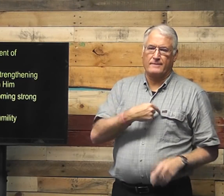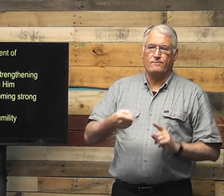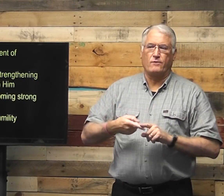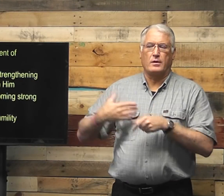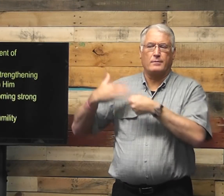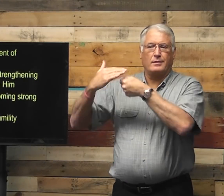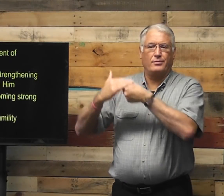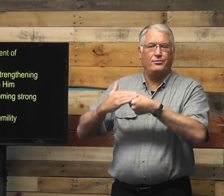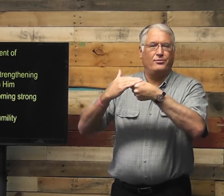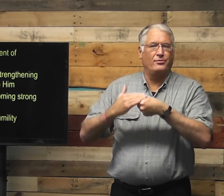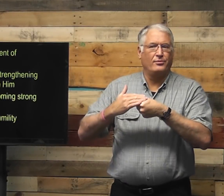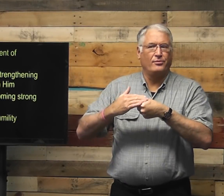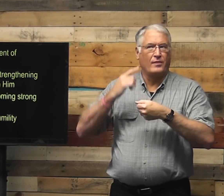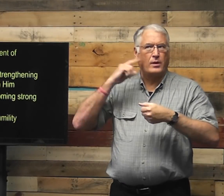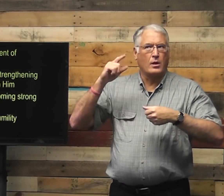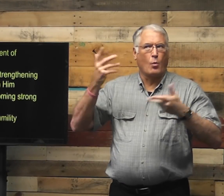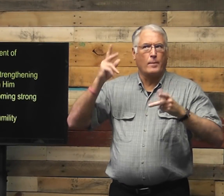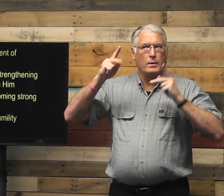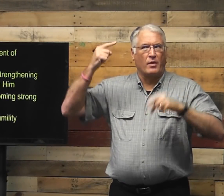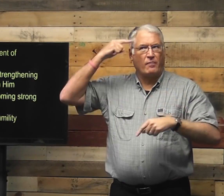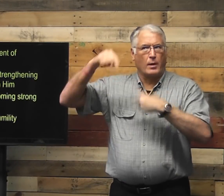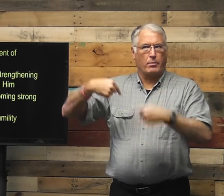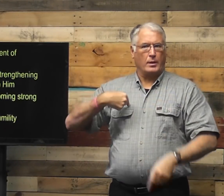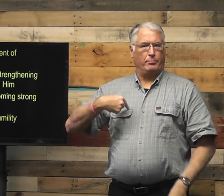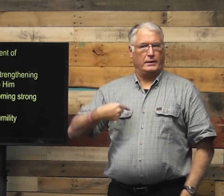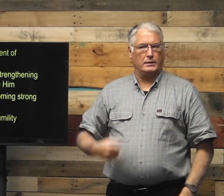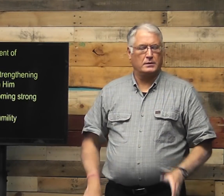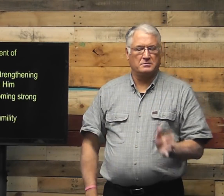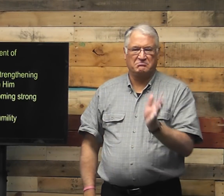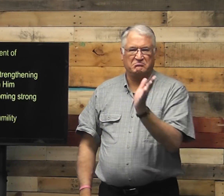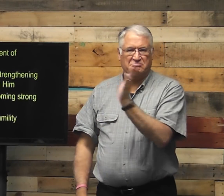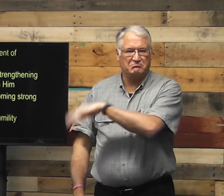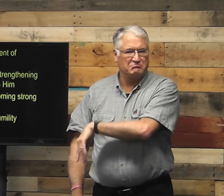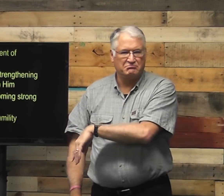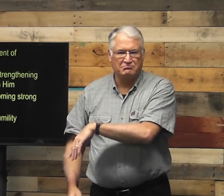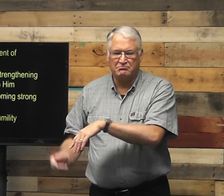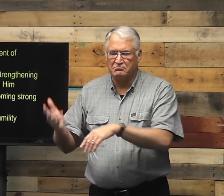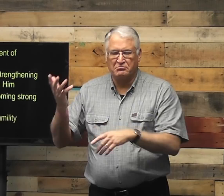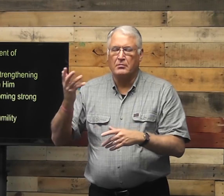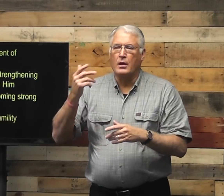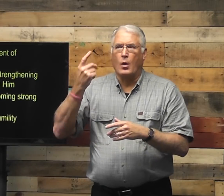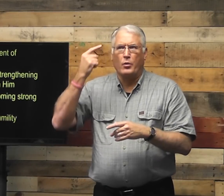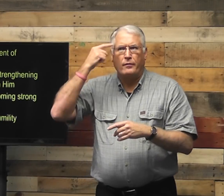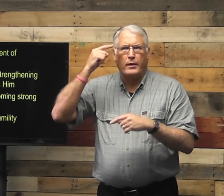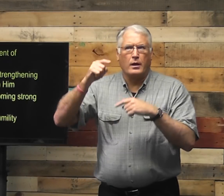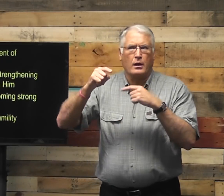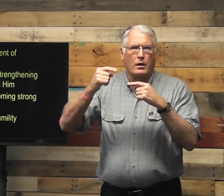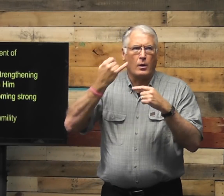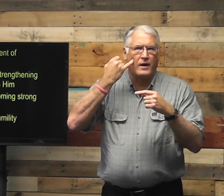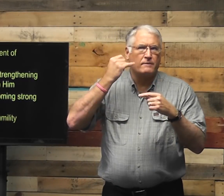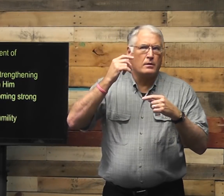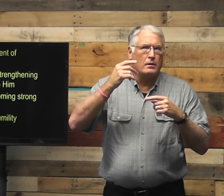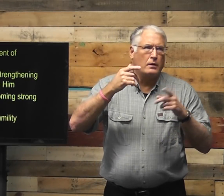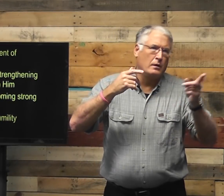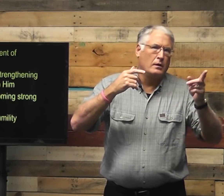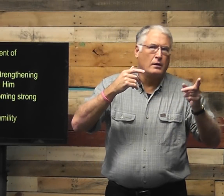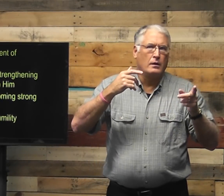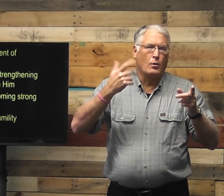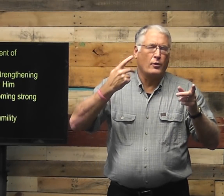And that really frees us from the pressure of what we have to worry about what the world thinks of us. If we